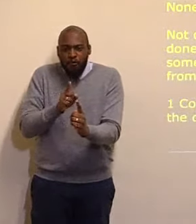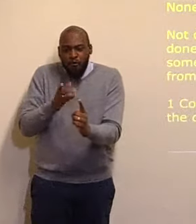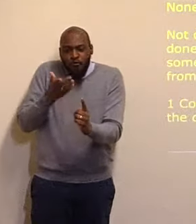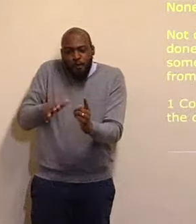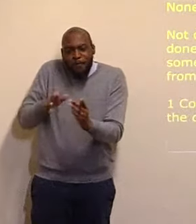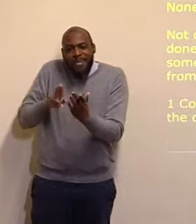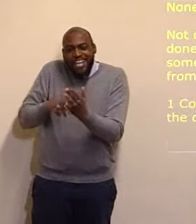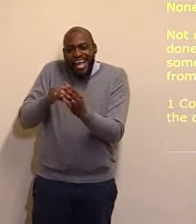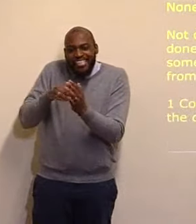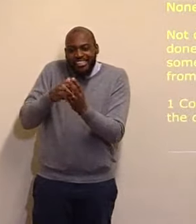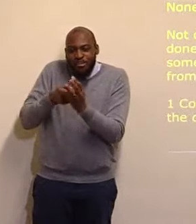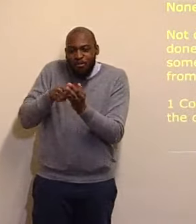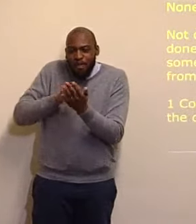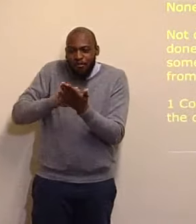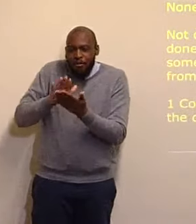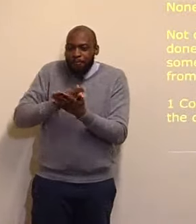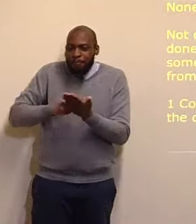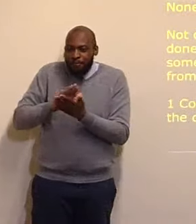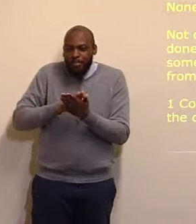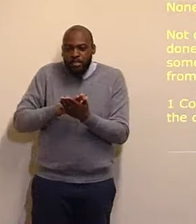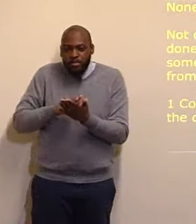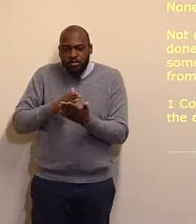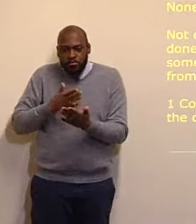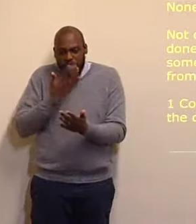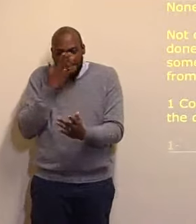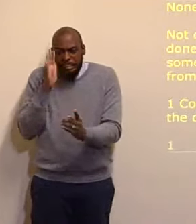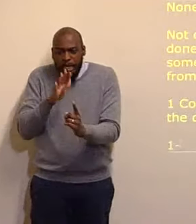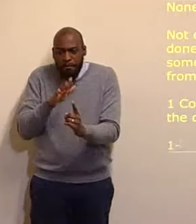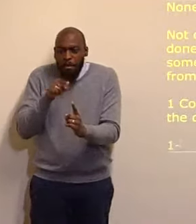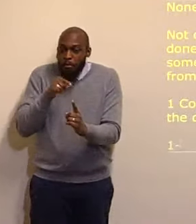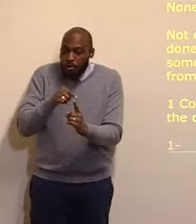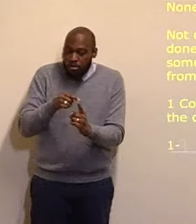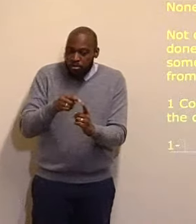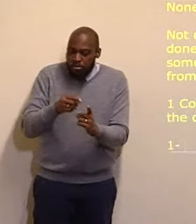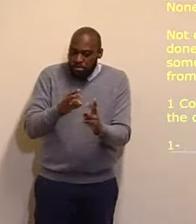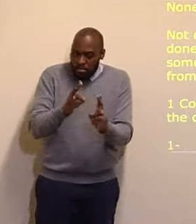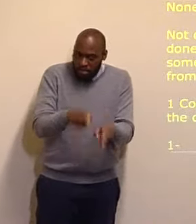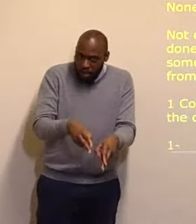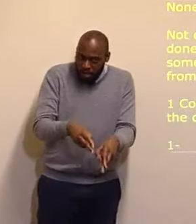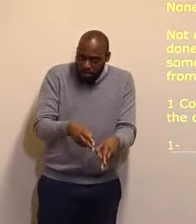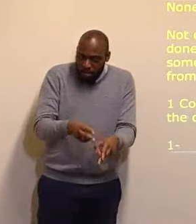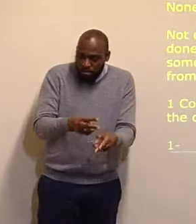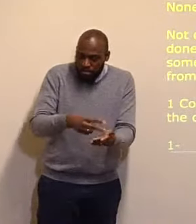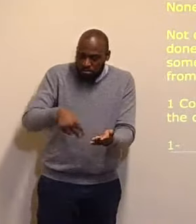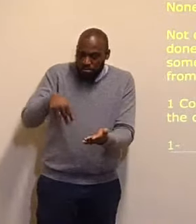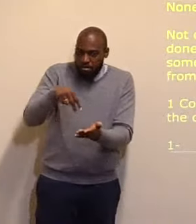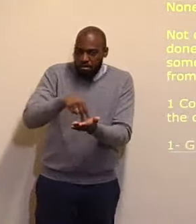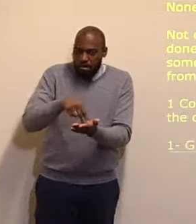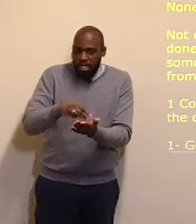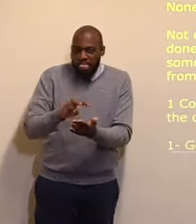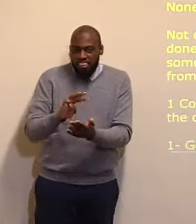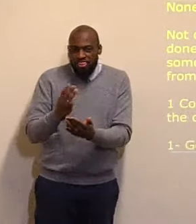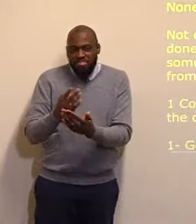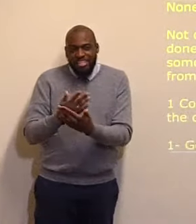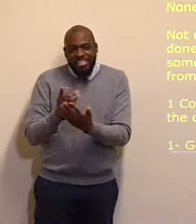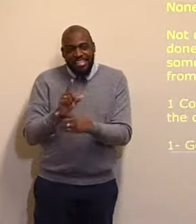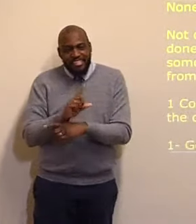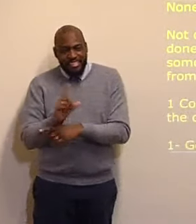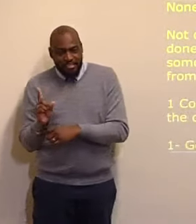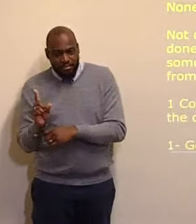the cross of Calvary, but he was risen, from the dead, on the third day. The third thing, which Cornelius will